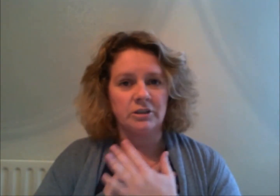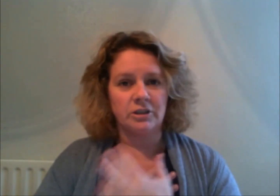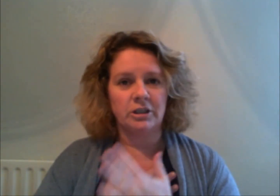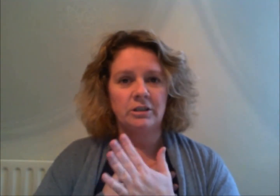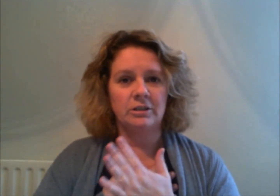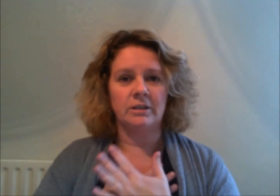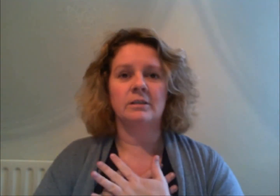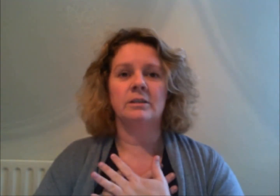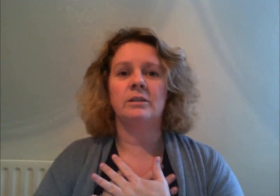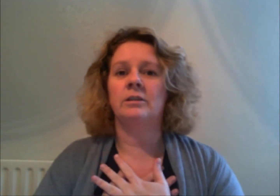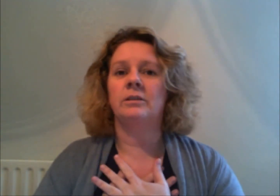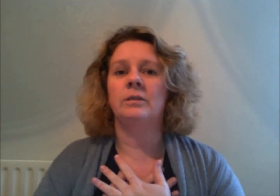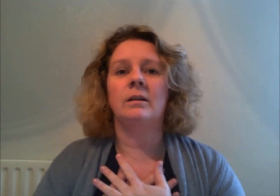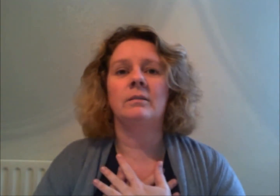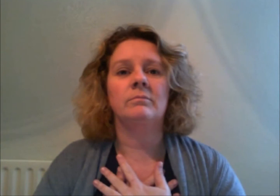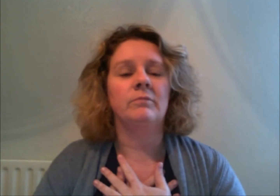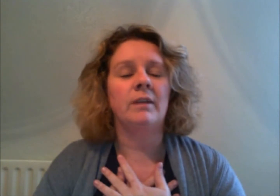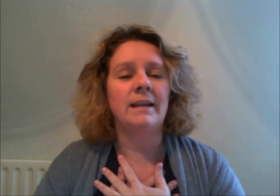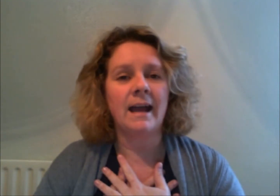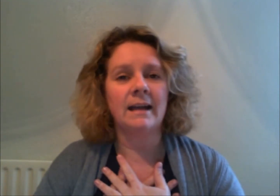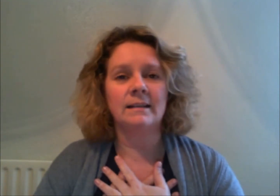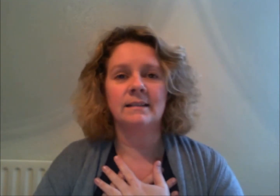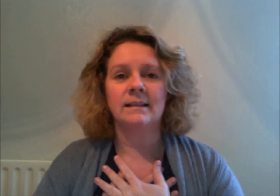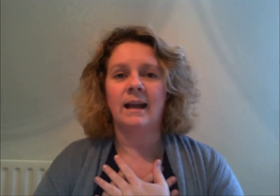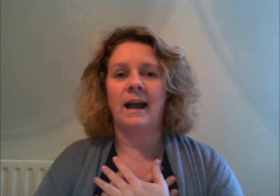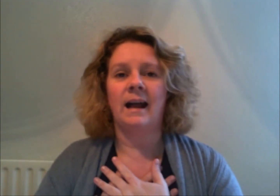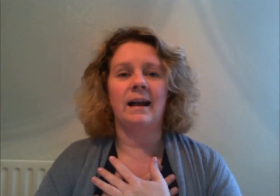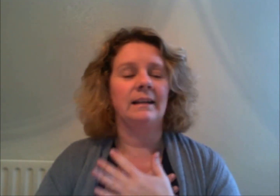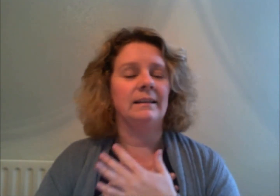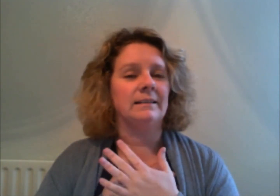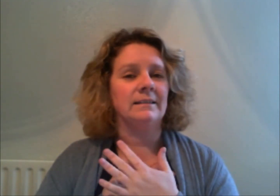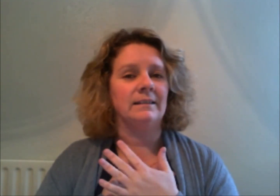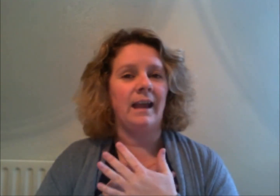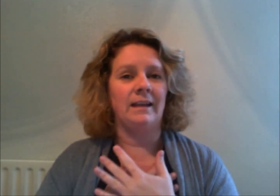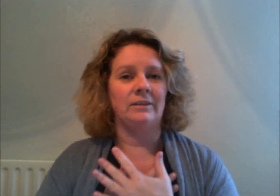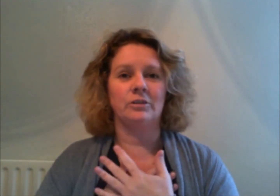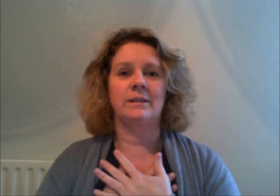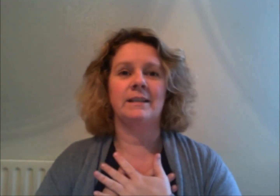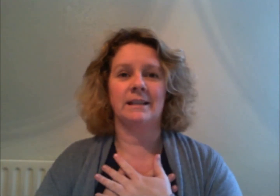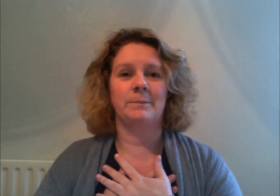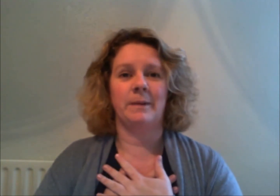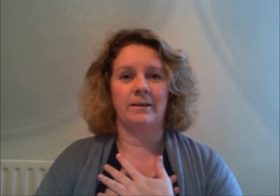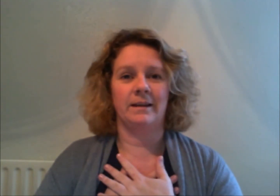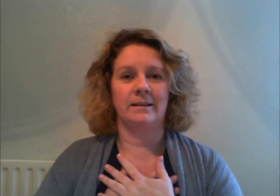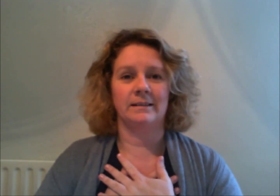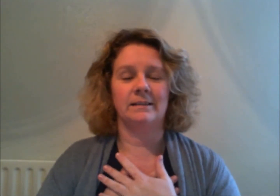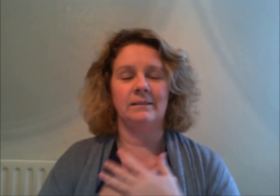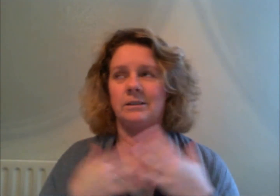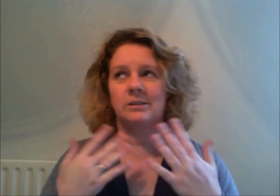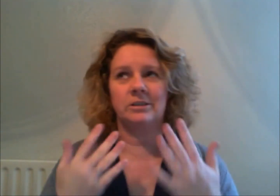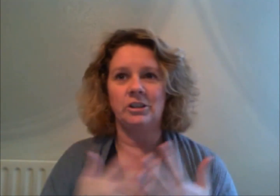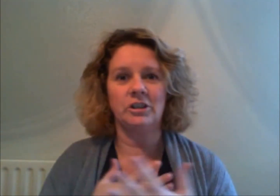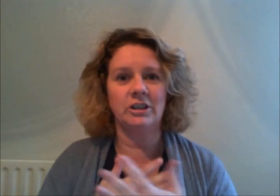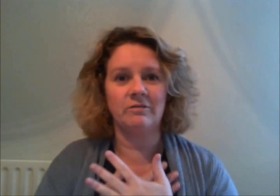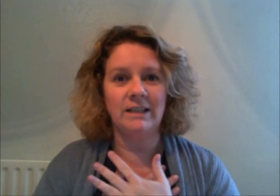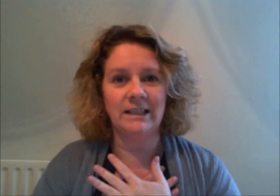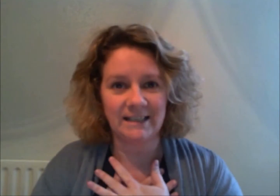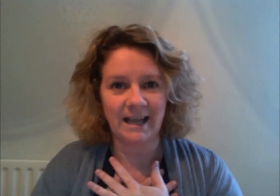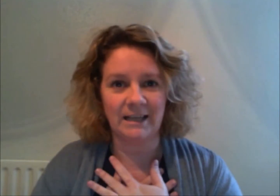choose to relax and enjoy the experience just you can really say